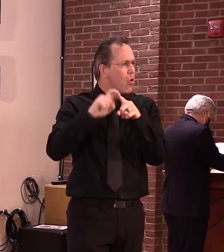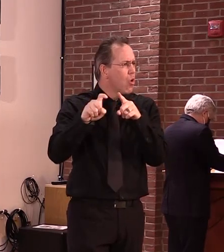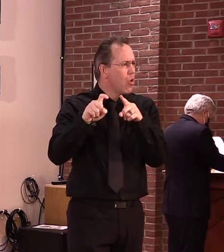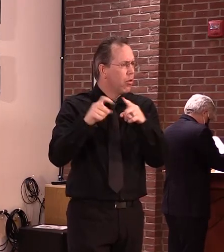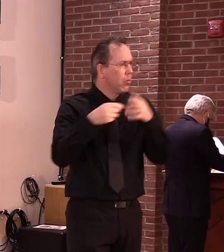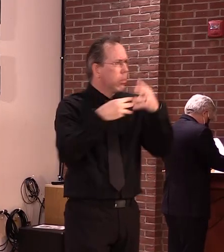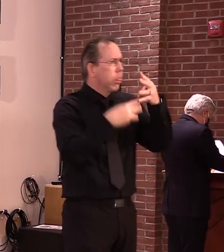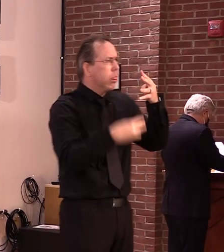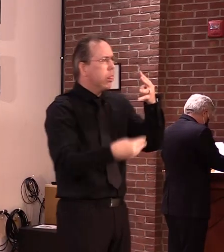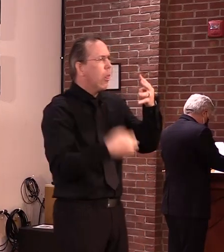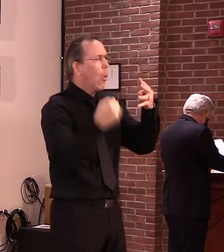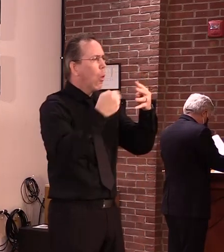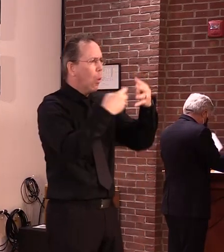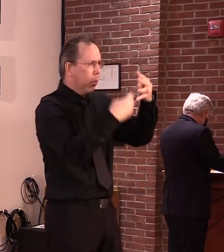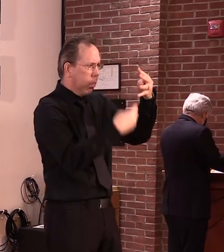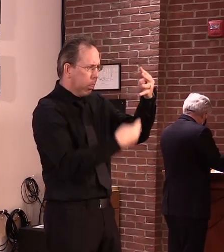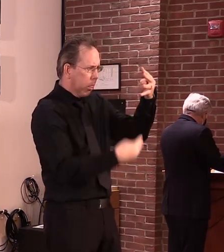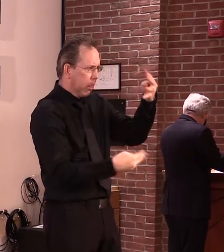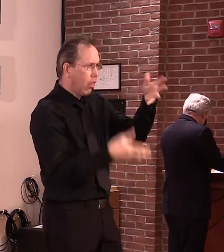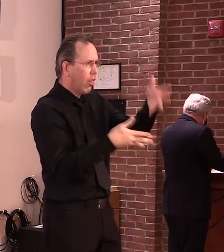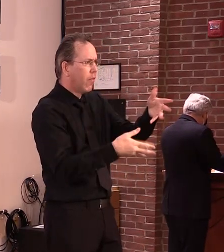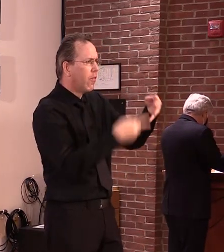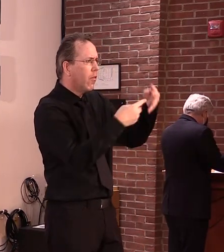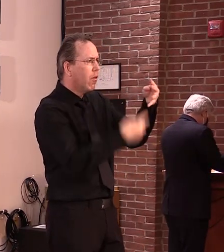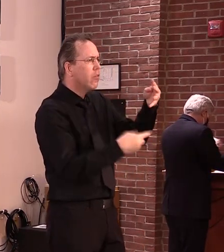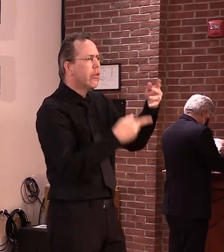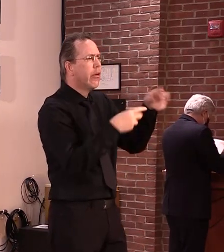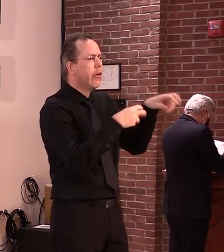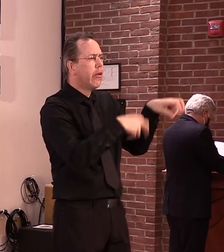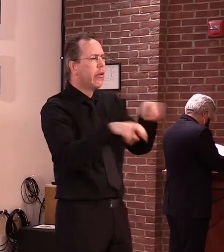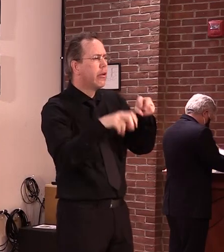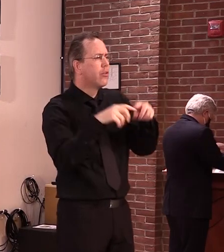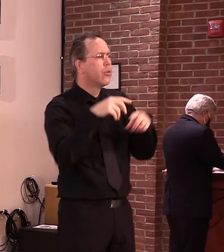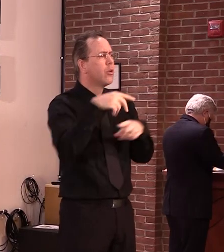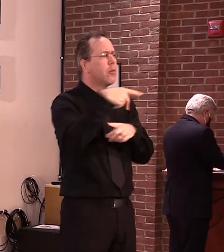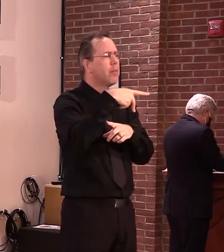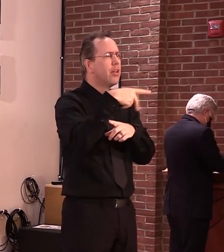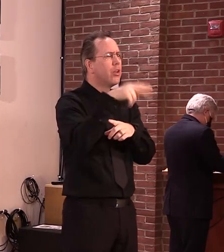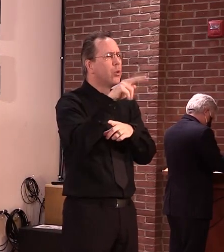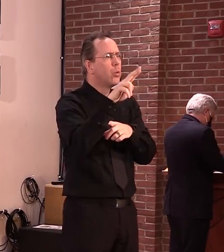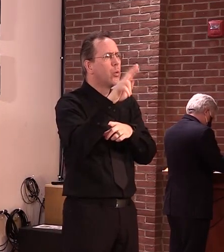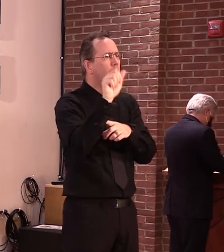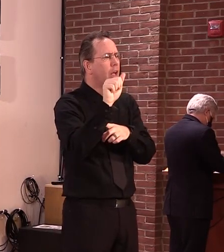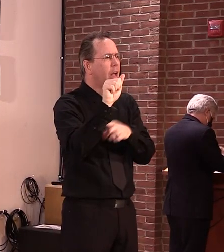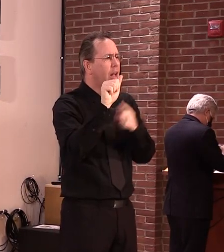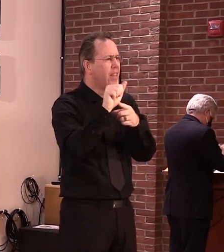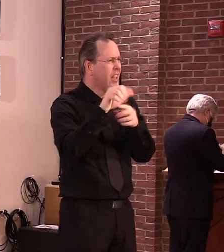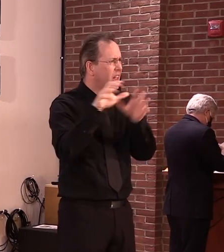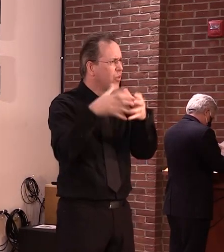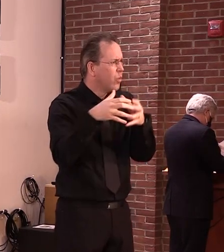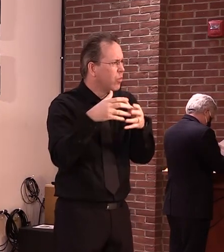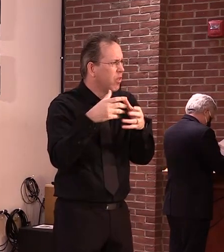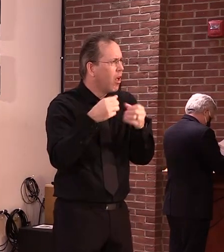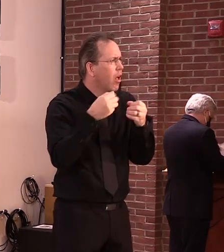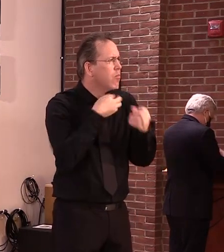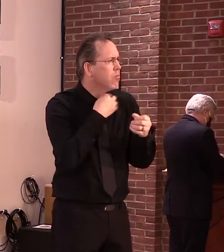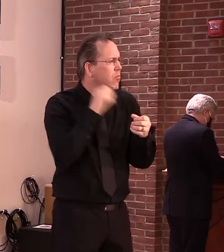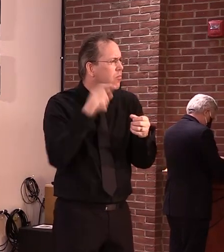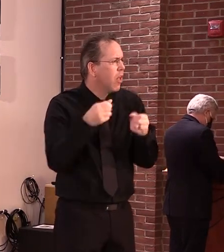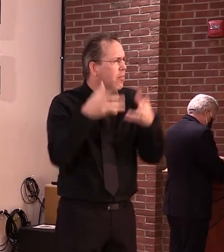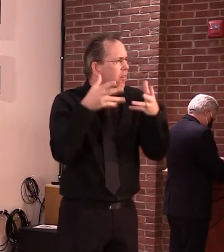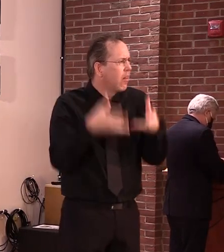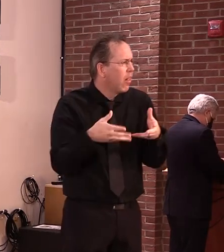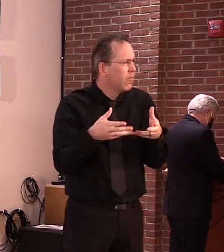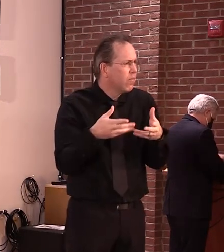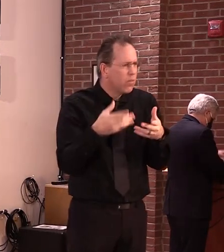transferred to the PUA. How many people were left over and sort of what's the latest on that? Yeah, from what I understand,